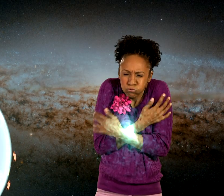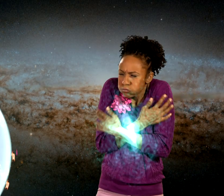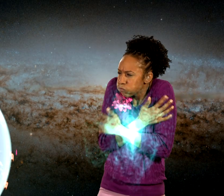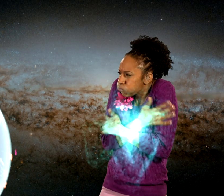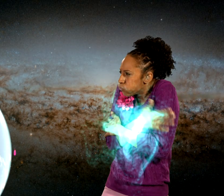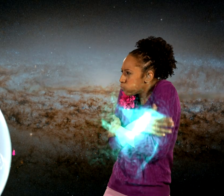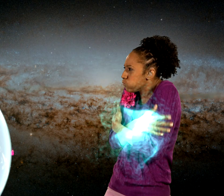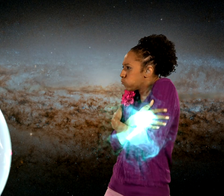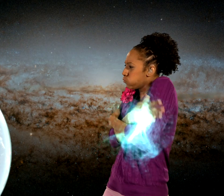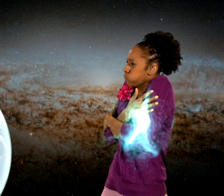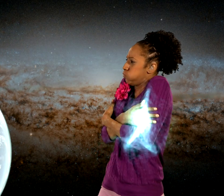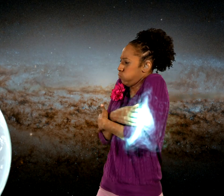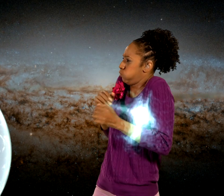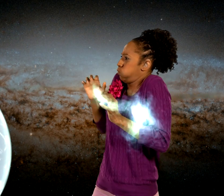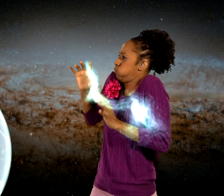Freeze it in the polar caps